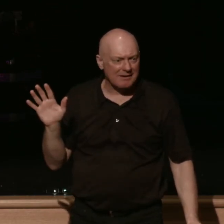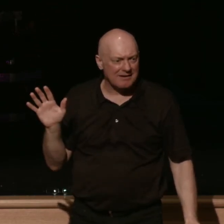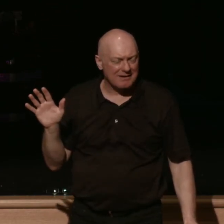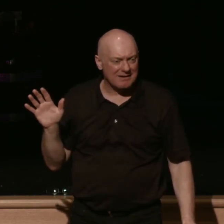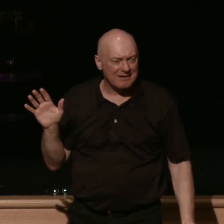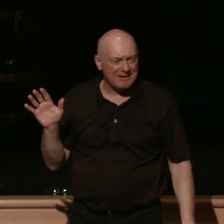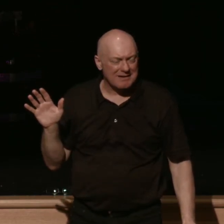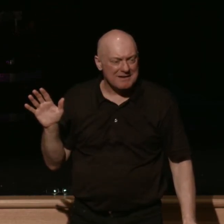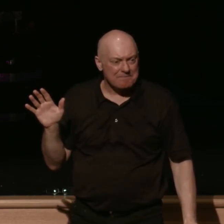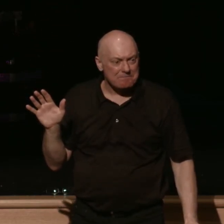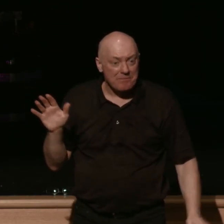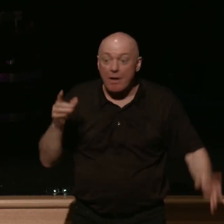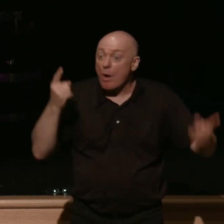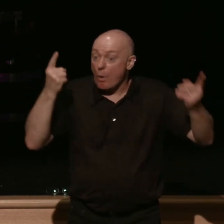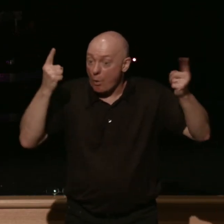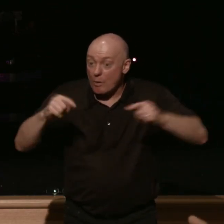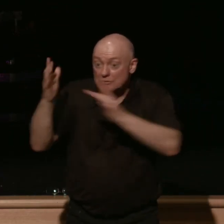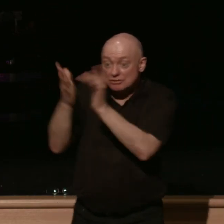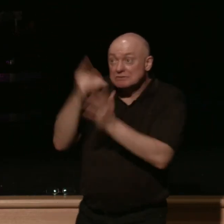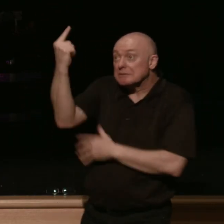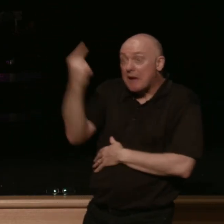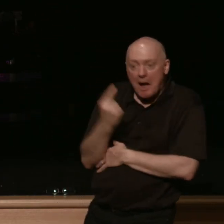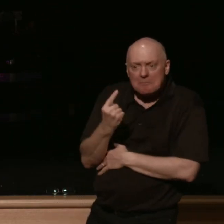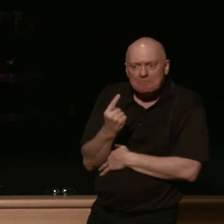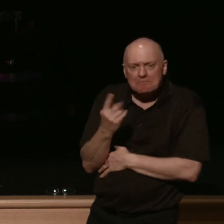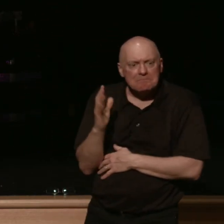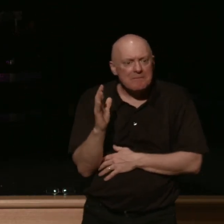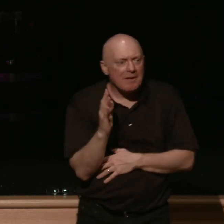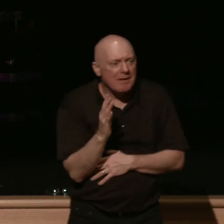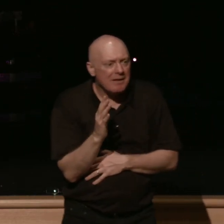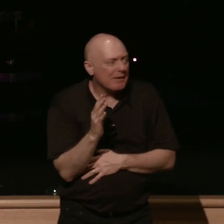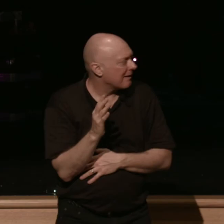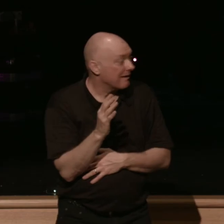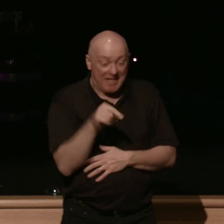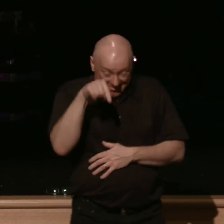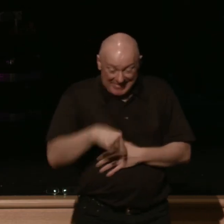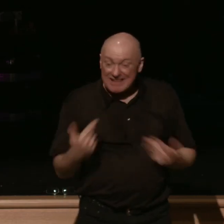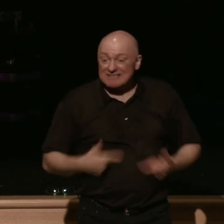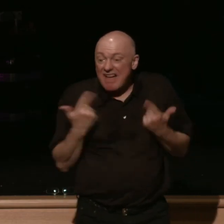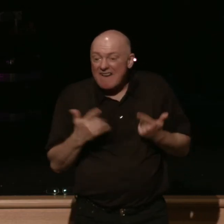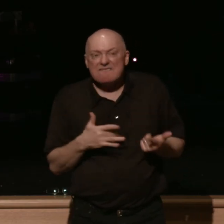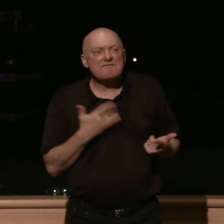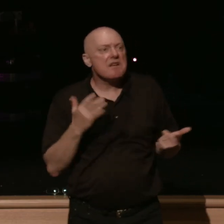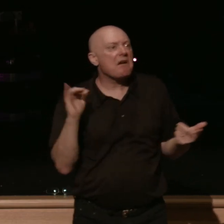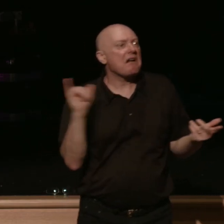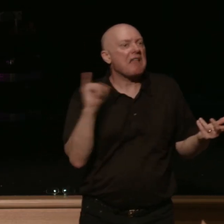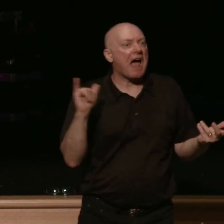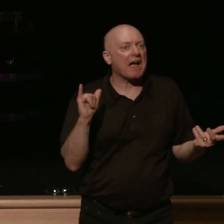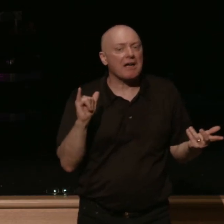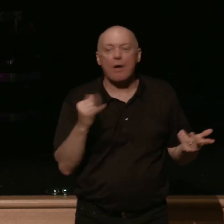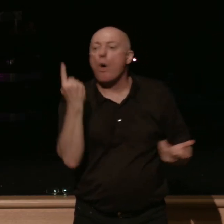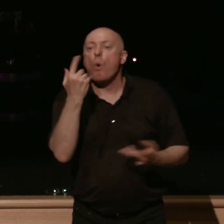when this comes it's going to make this life feel like a night in a bad hotel room